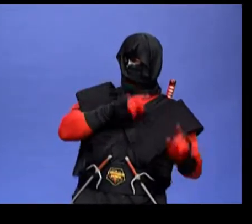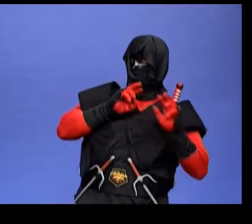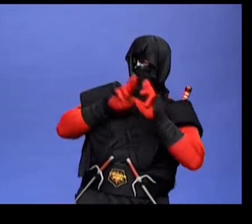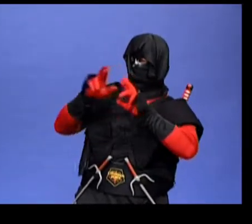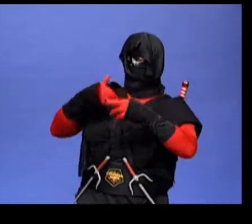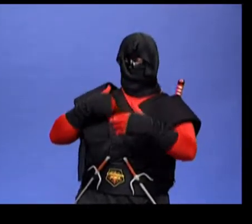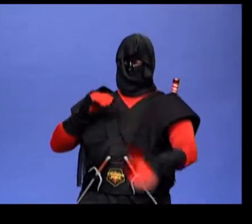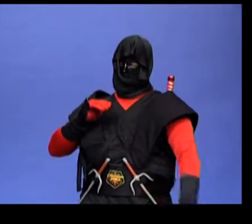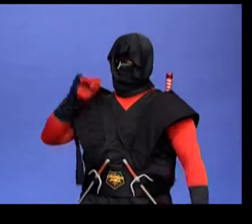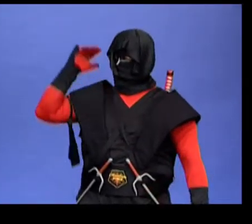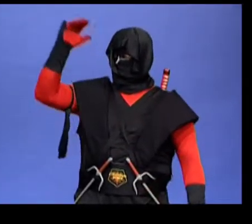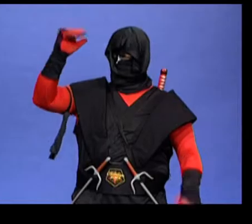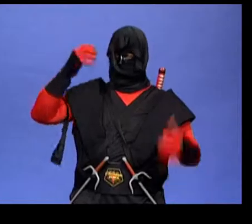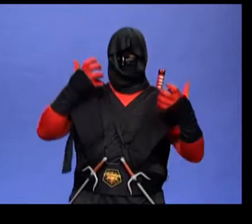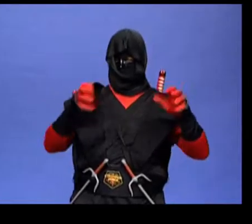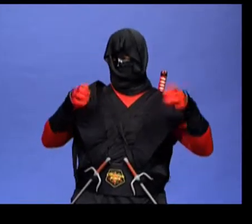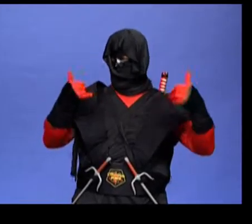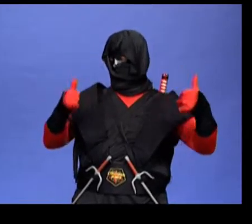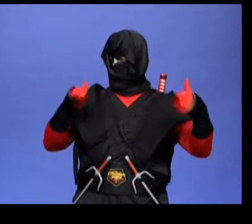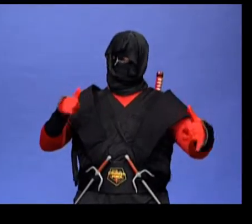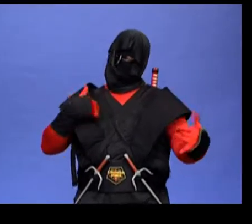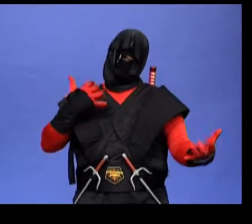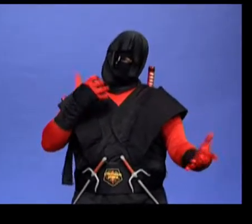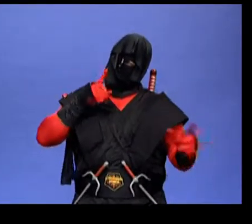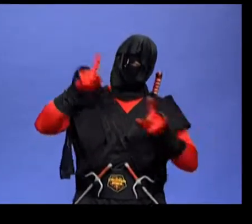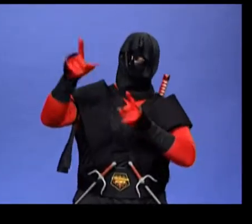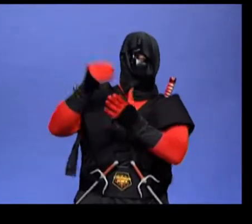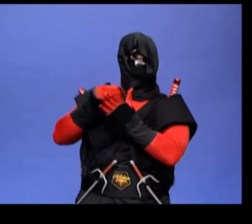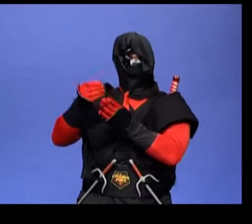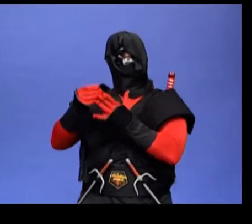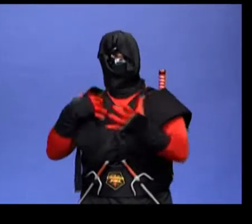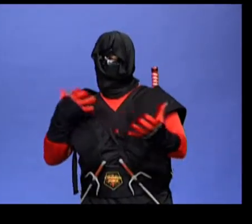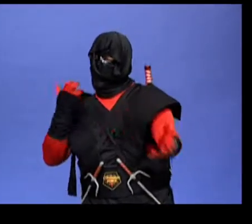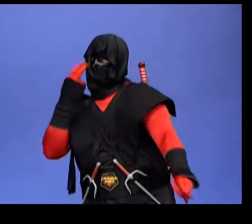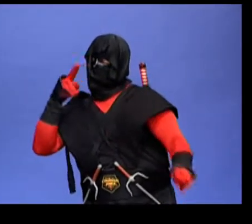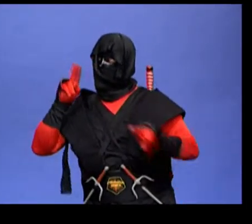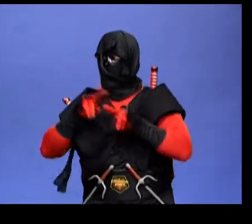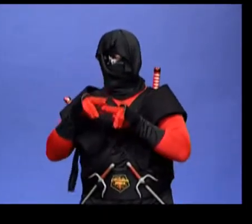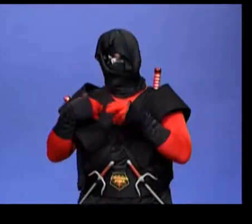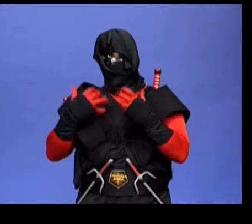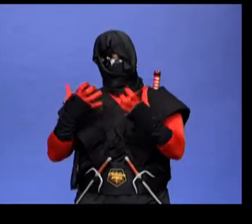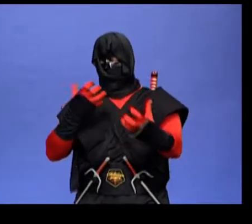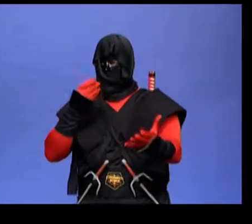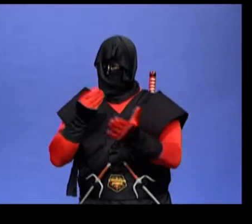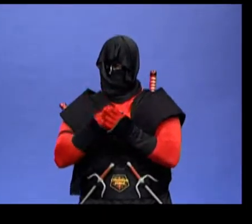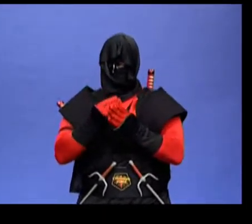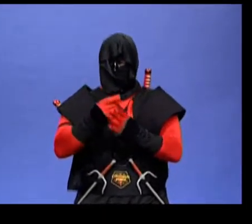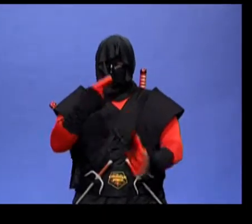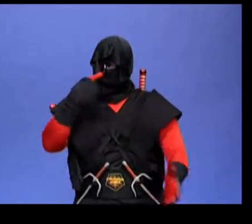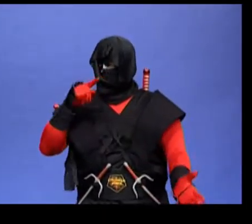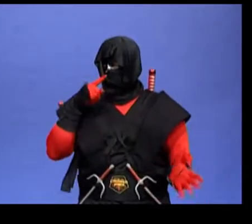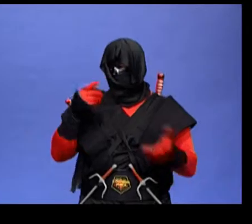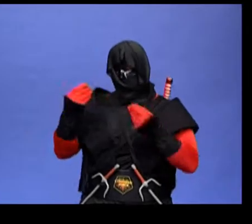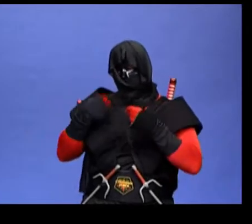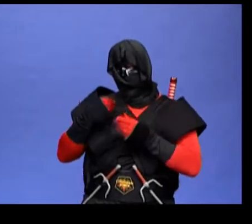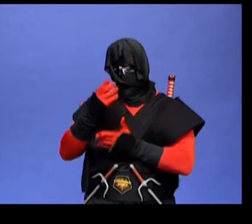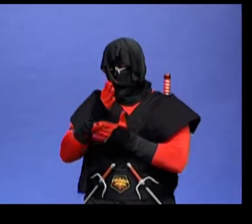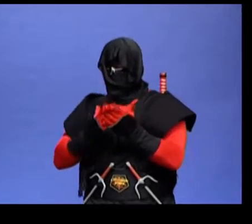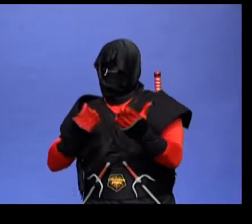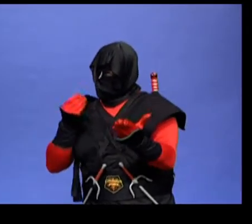to climb and play, said the boy. I want to buy things and have fun. I want some money. Can you give me some money?